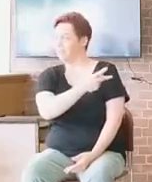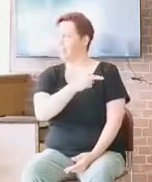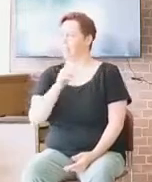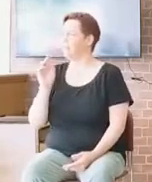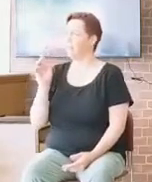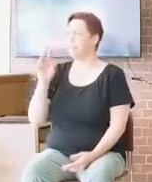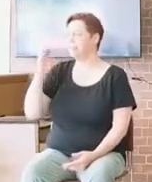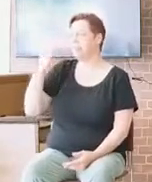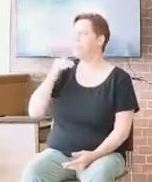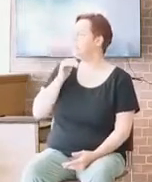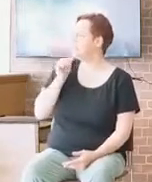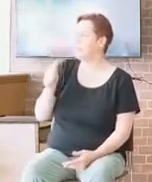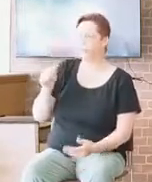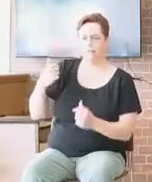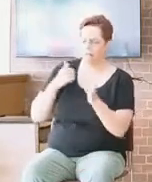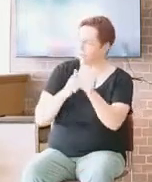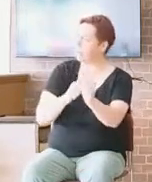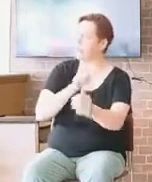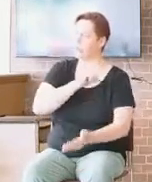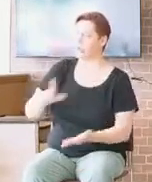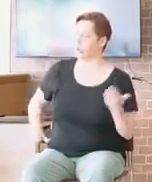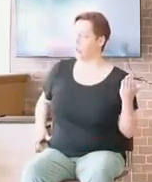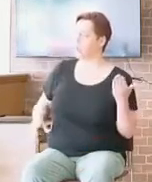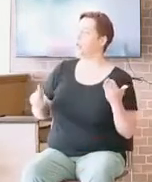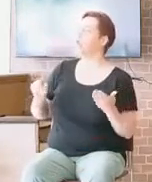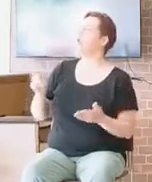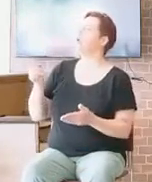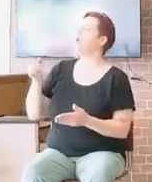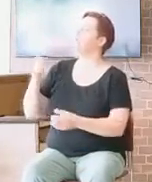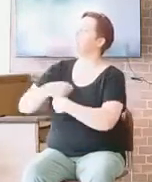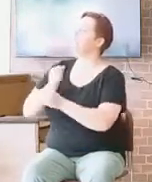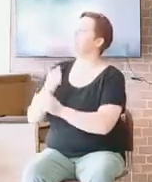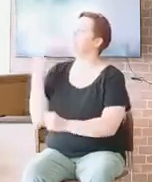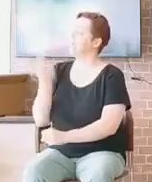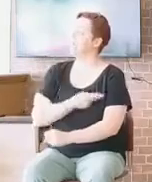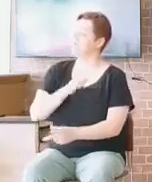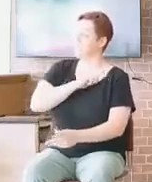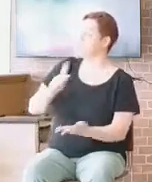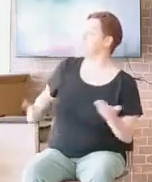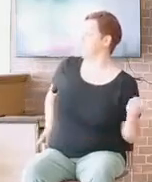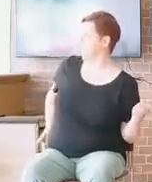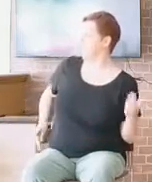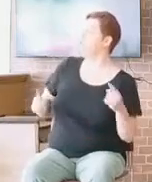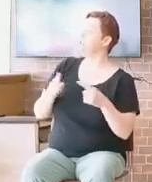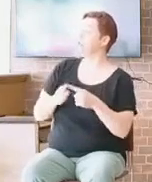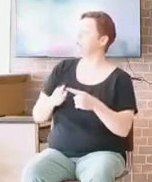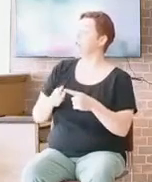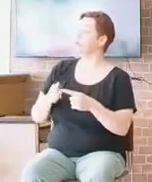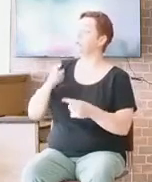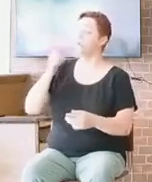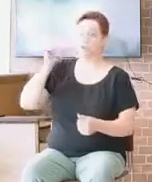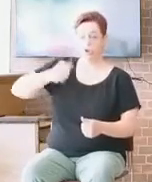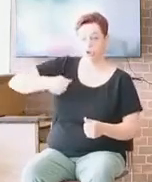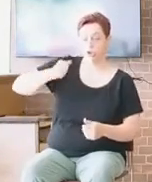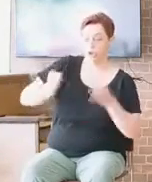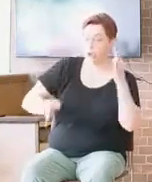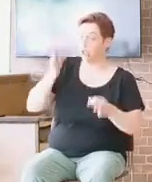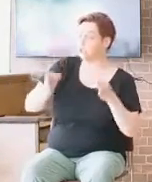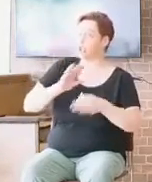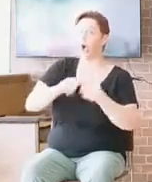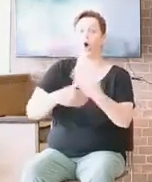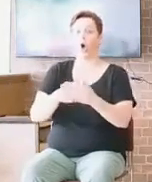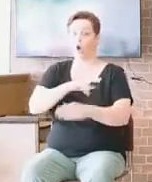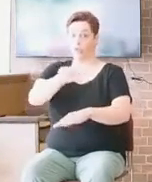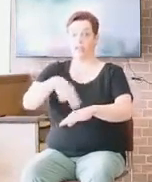all the nations. But the thing displeased Samuel when they said, give us a king to judge us. And